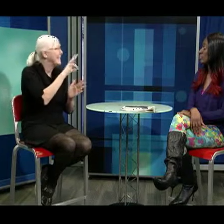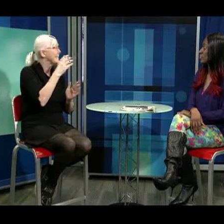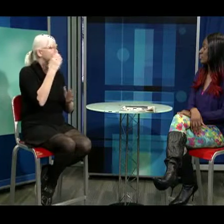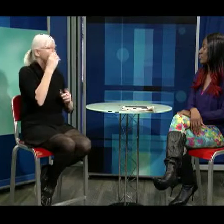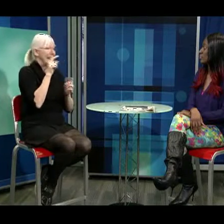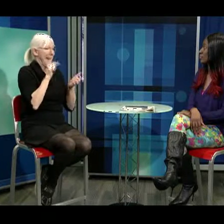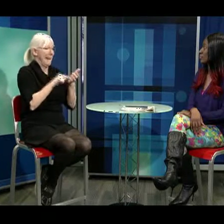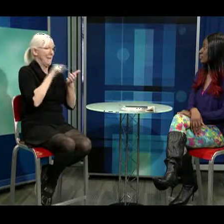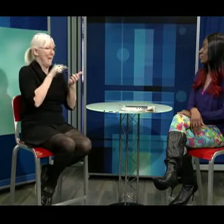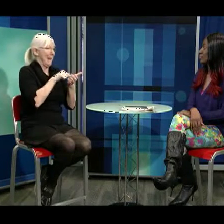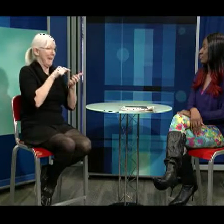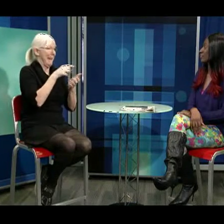e-comm.